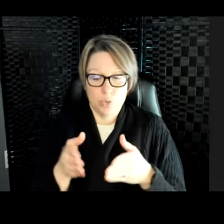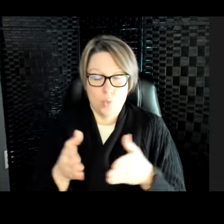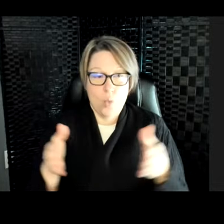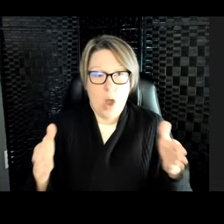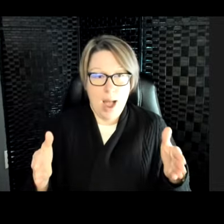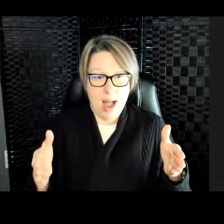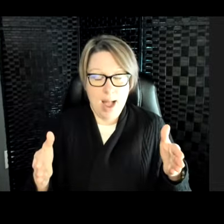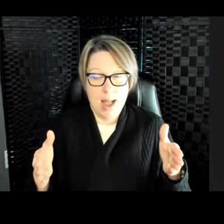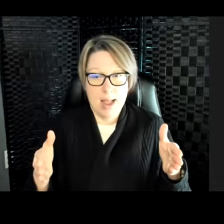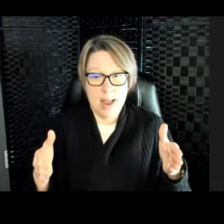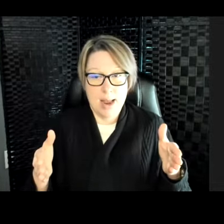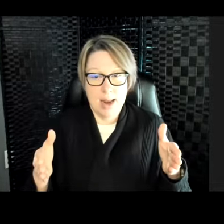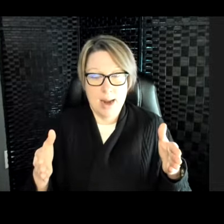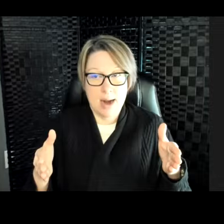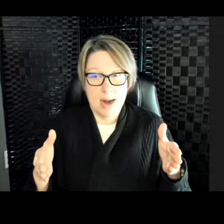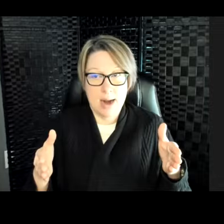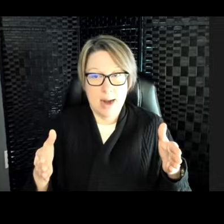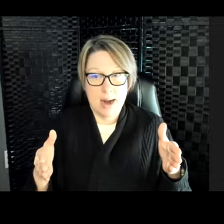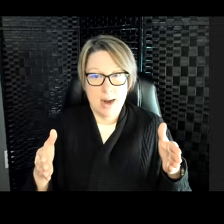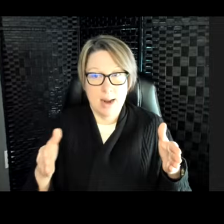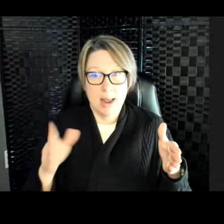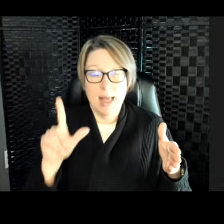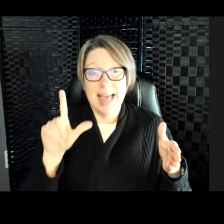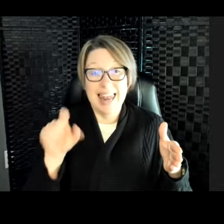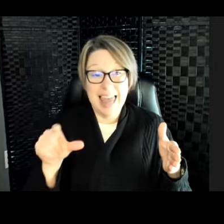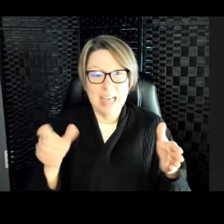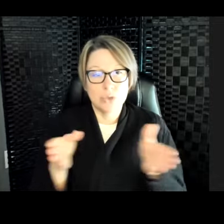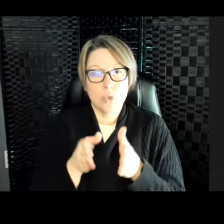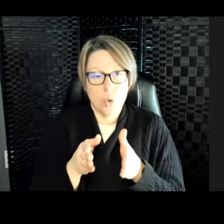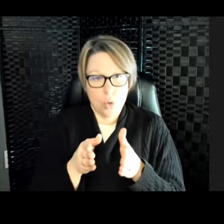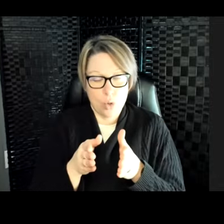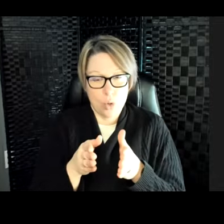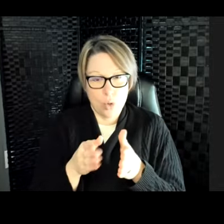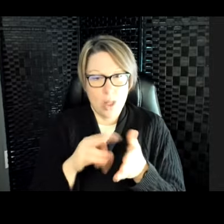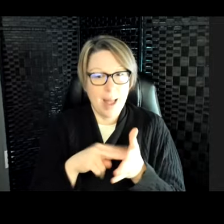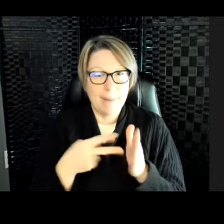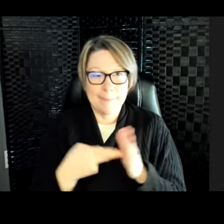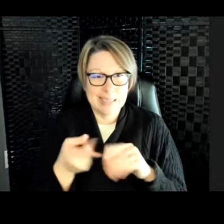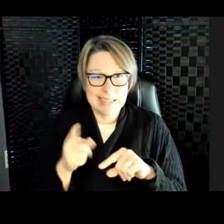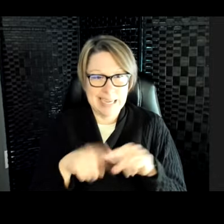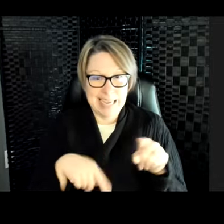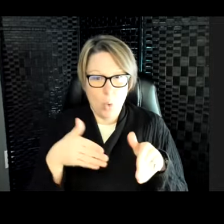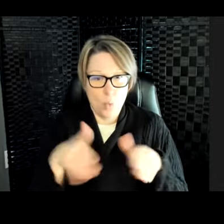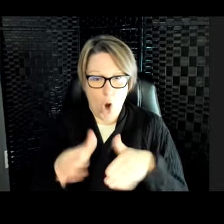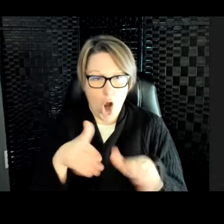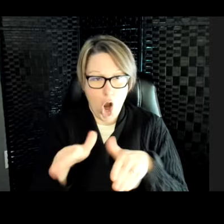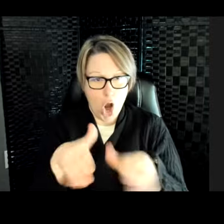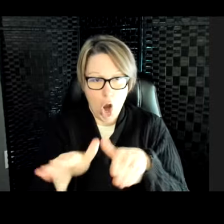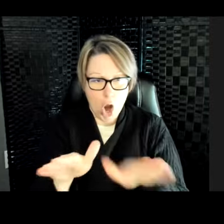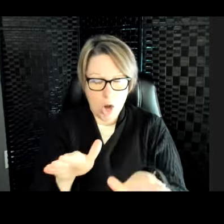leg bones, which means that they can't really walk on land like a sea lion